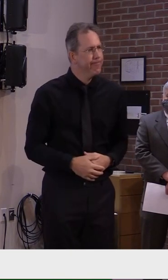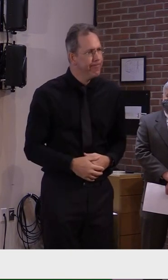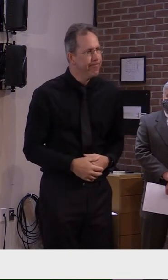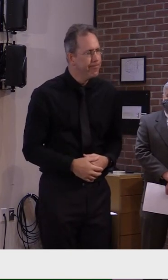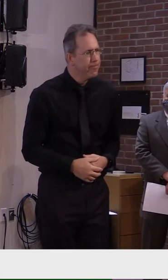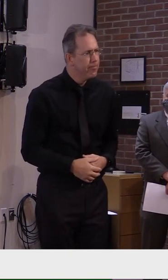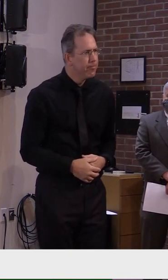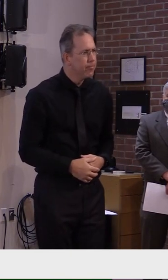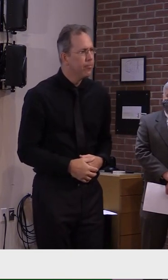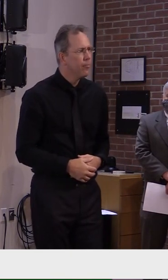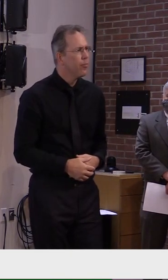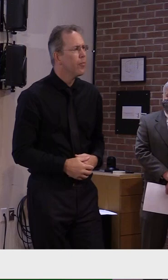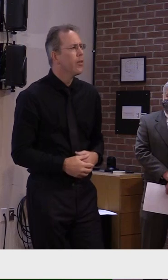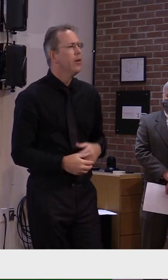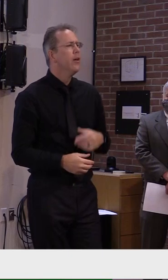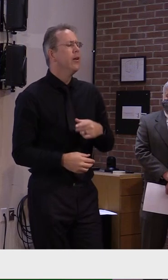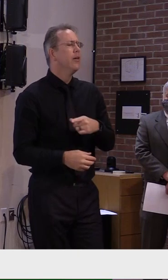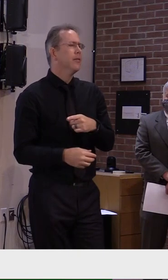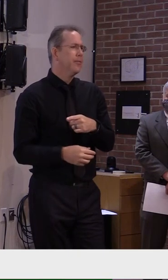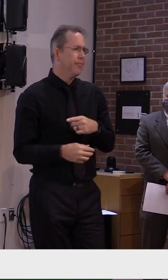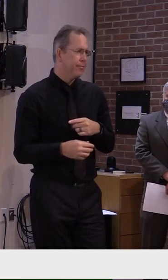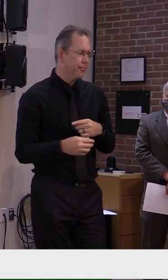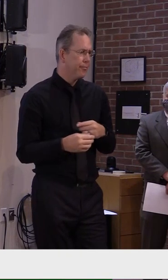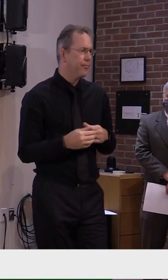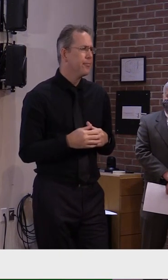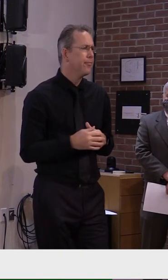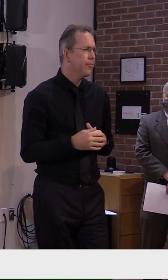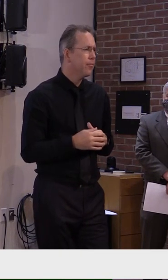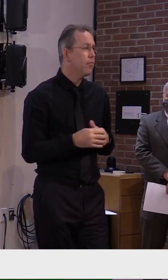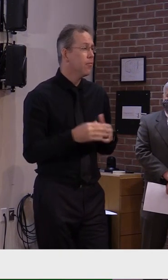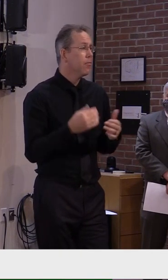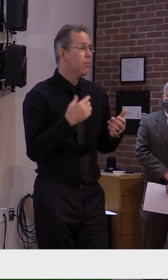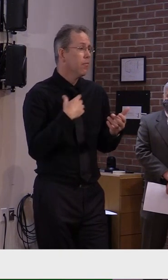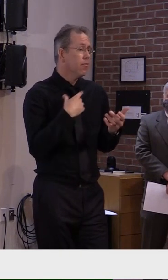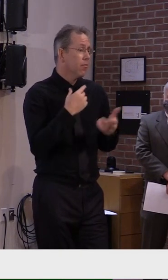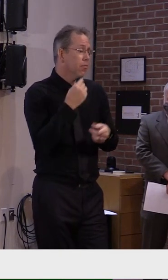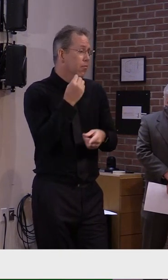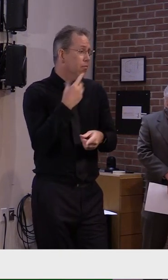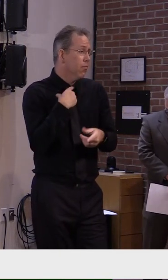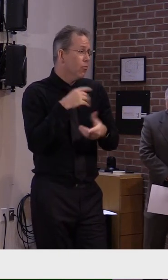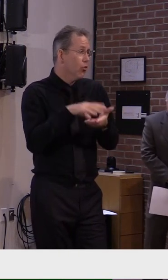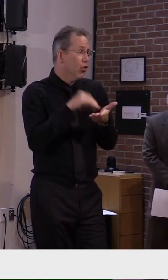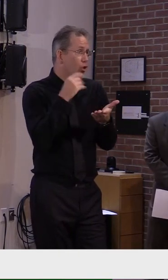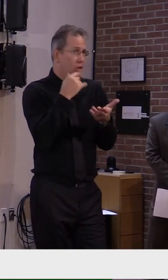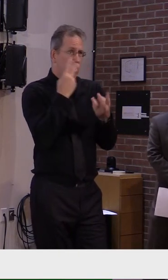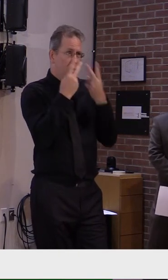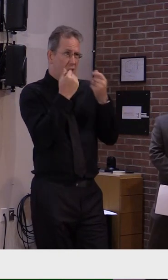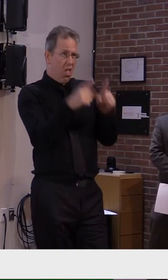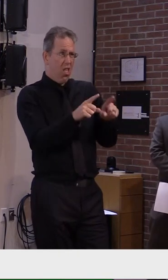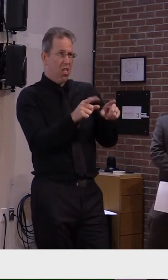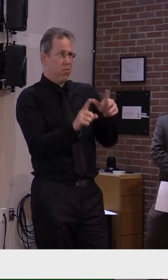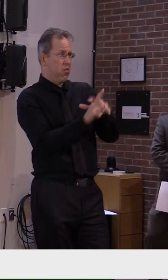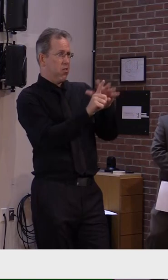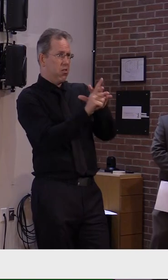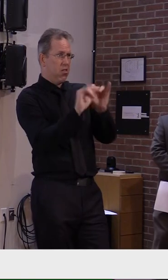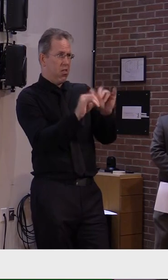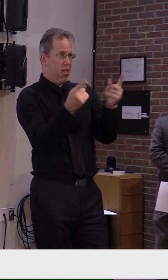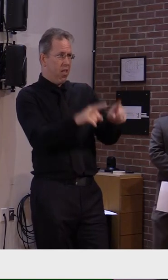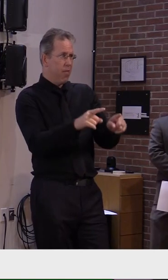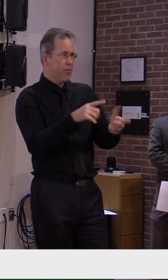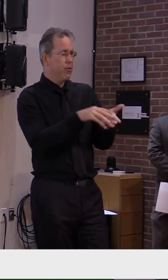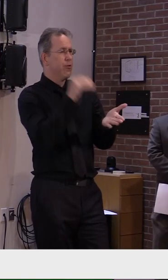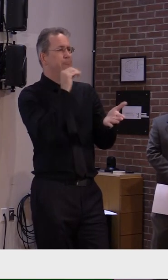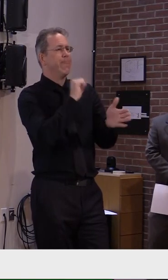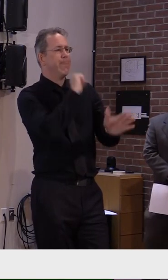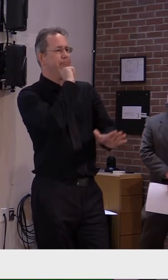So we learned a lot, obviously, about what to do and what not to do. And that's why we put into